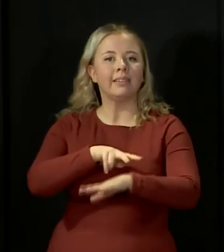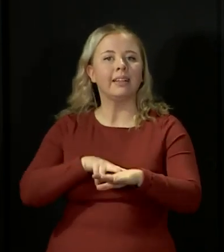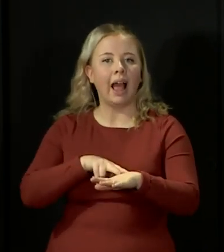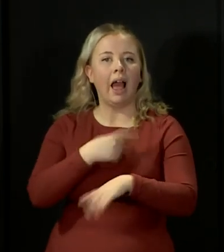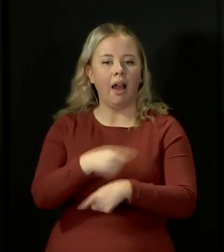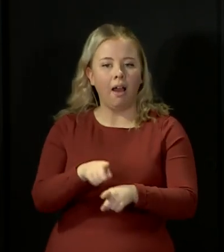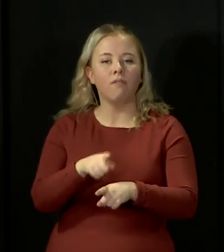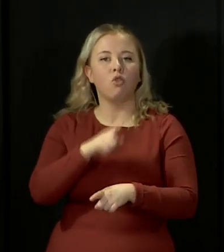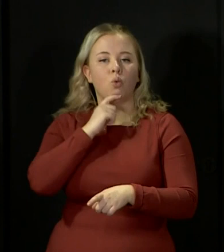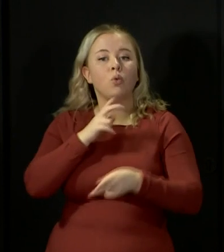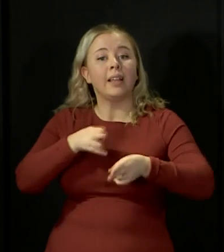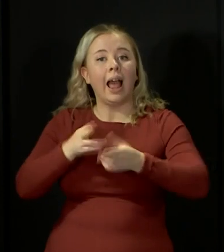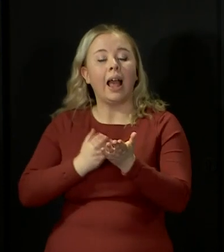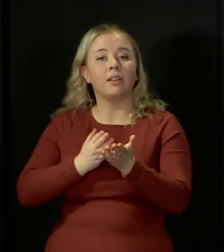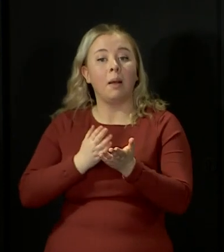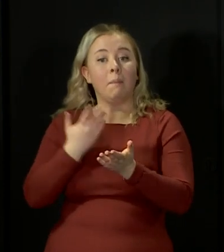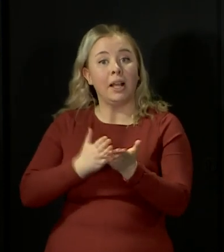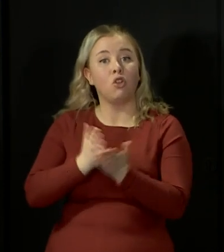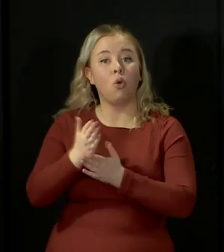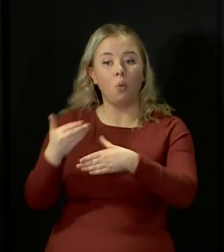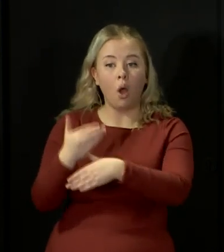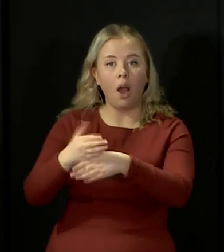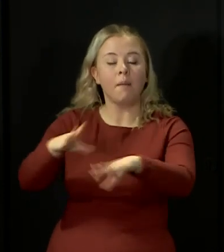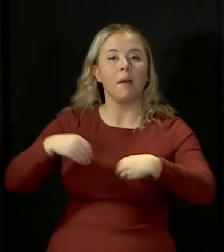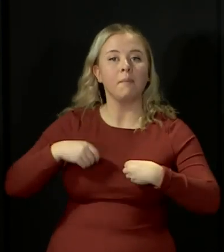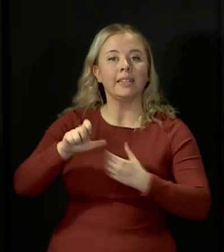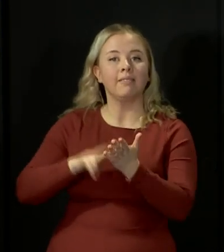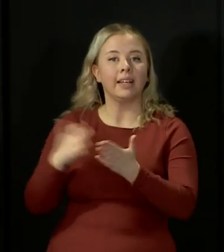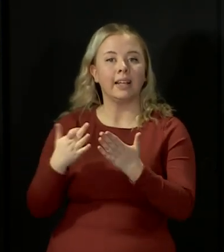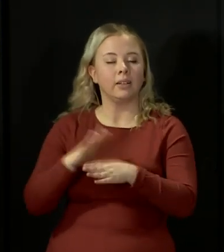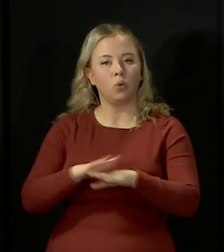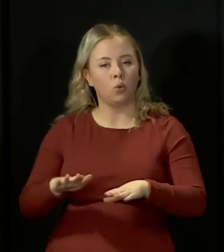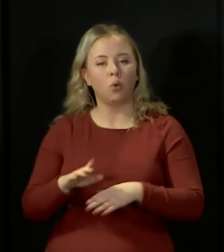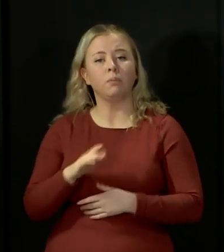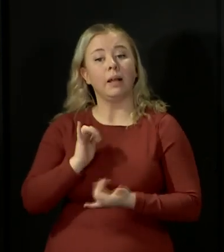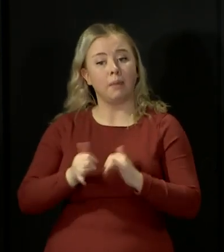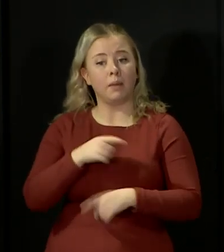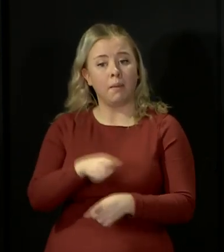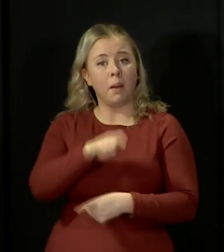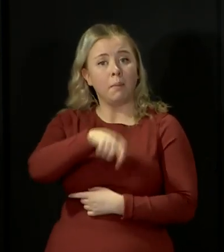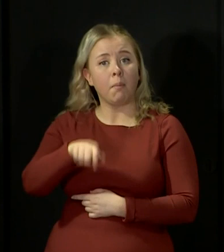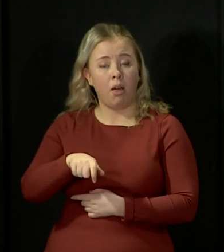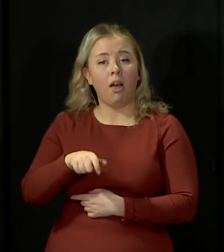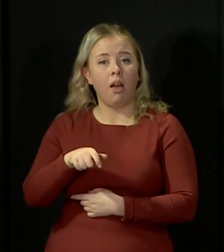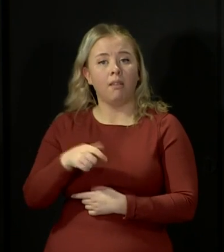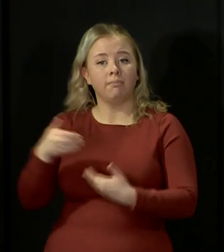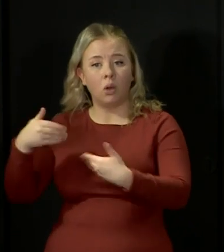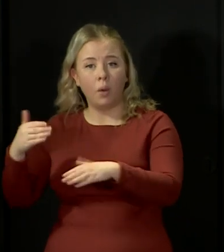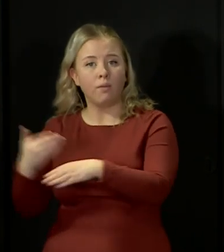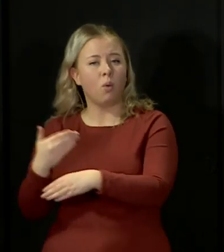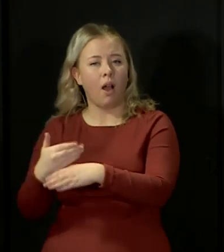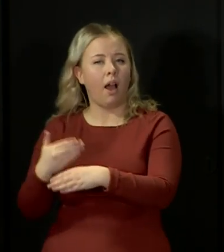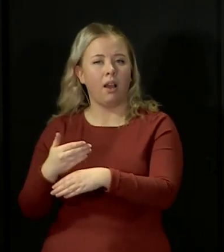staff contracted COVID through their work. And in some cases, people may not have been in their workplace